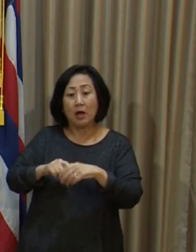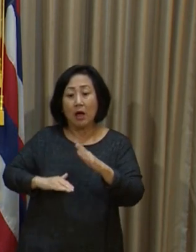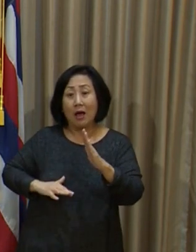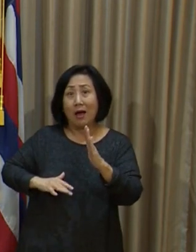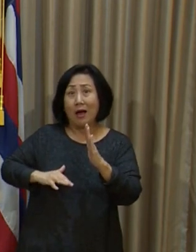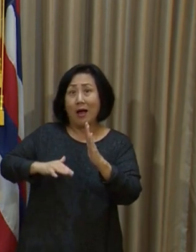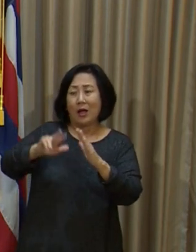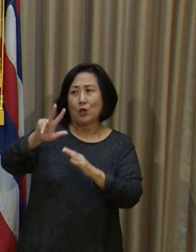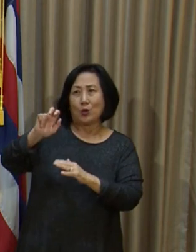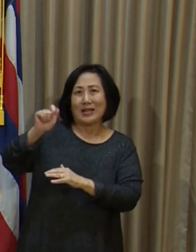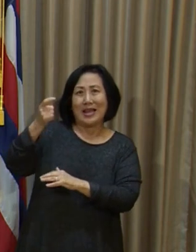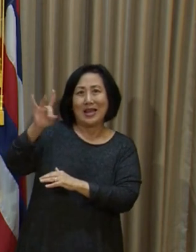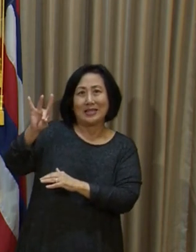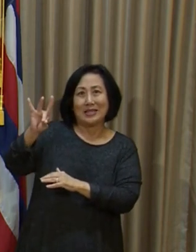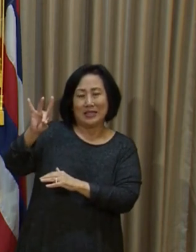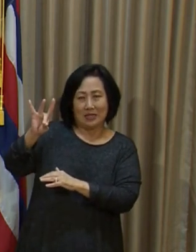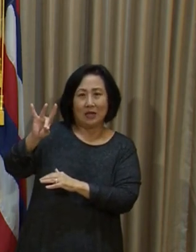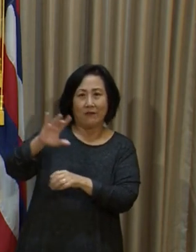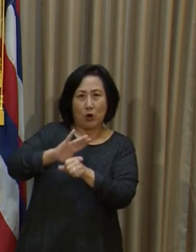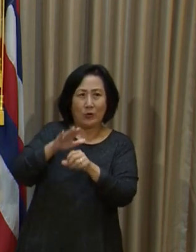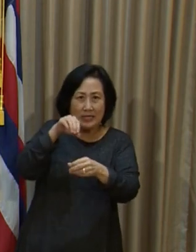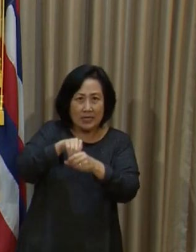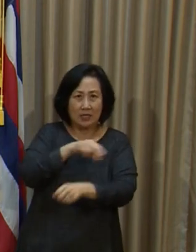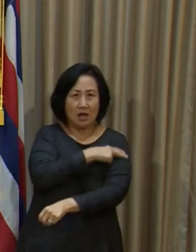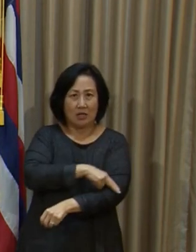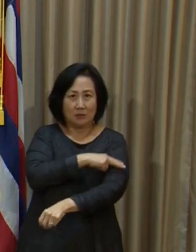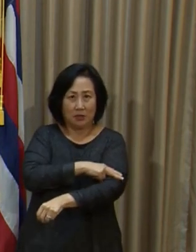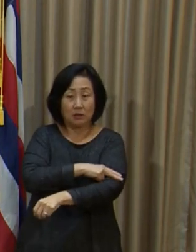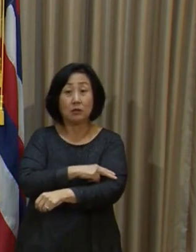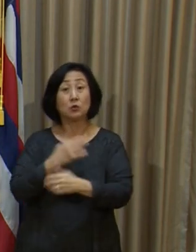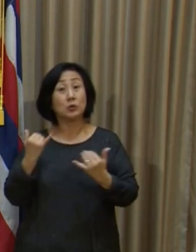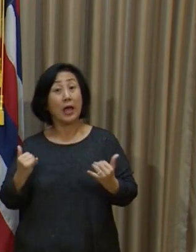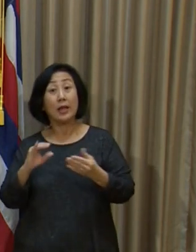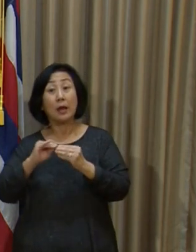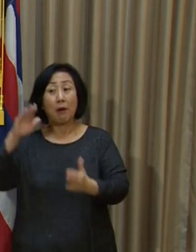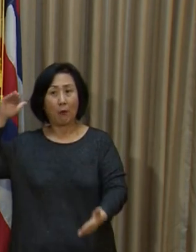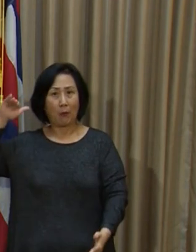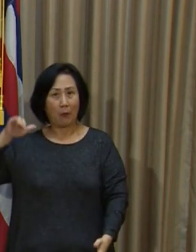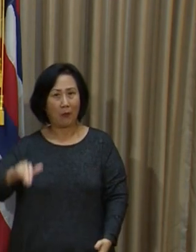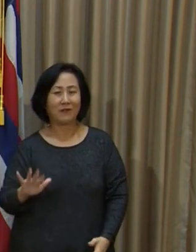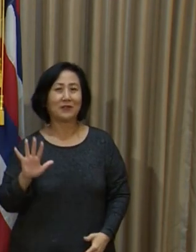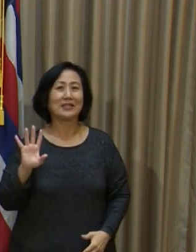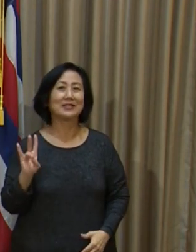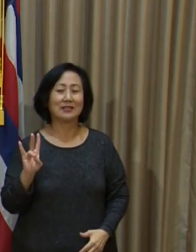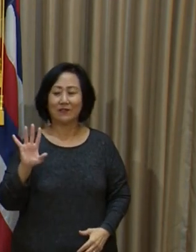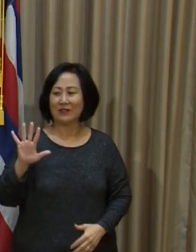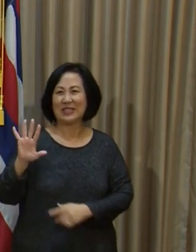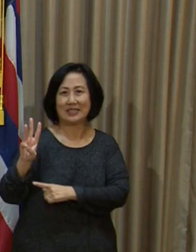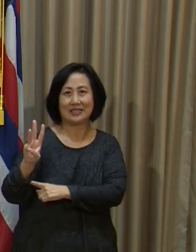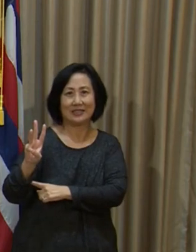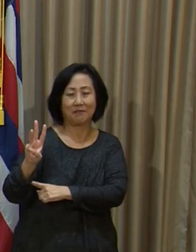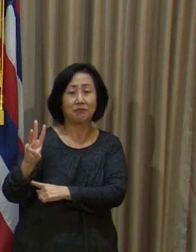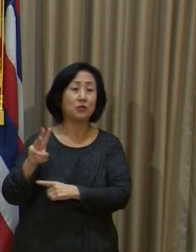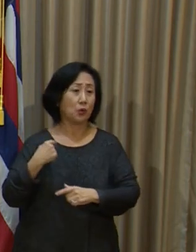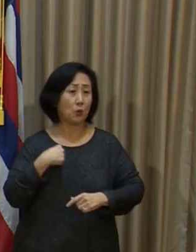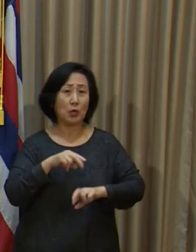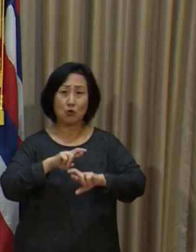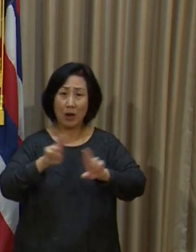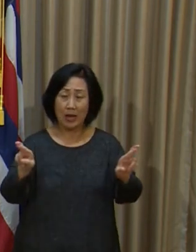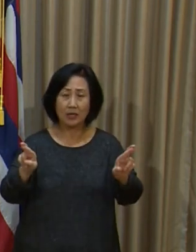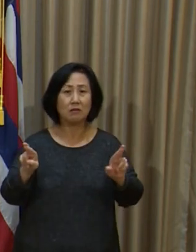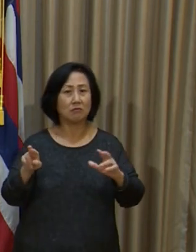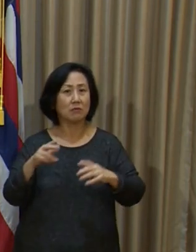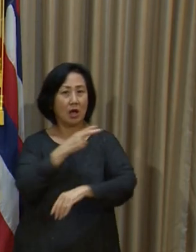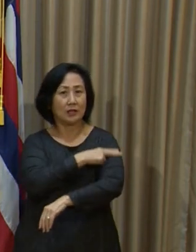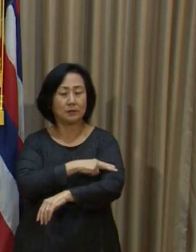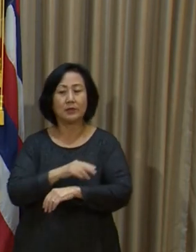318 cases of COVID in our hospitals. And today we're sitting at 56. So we're ready. Another